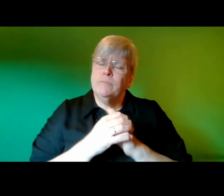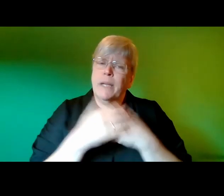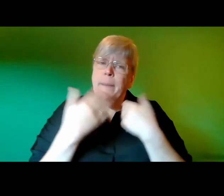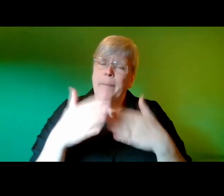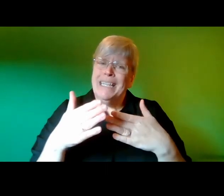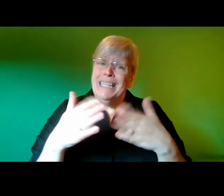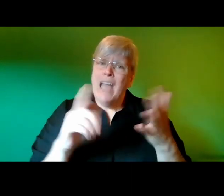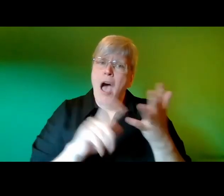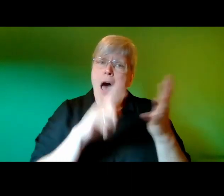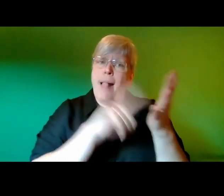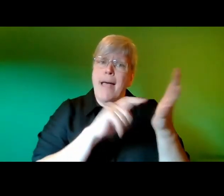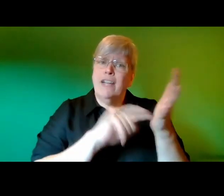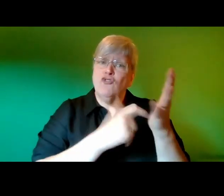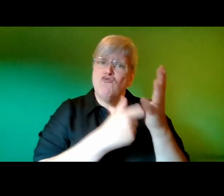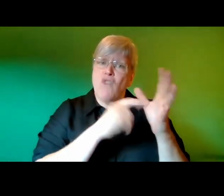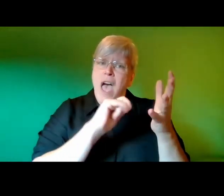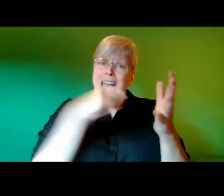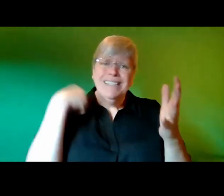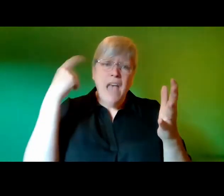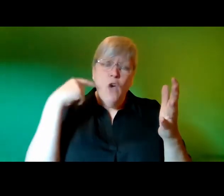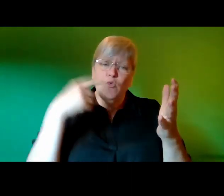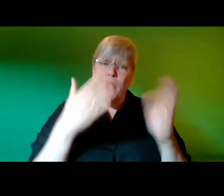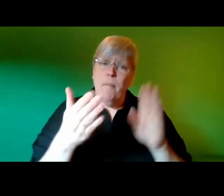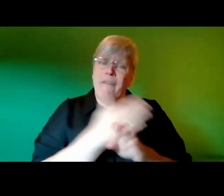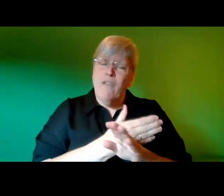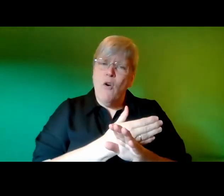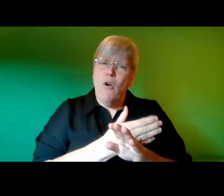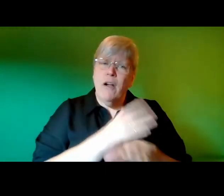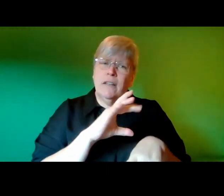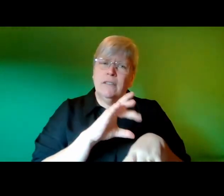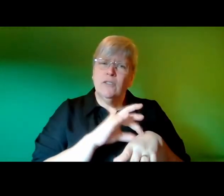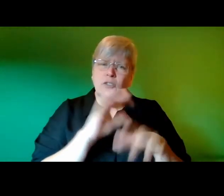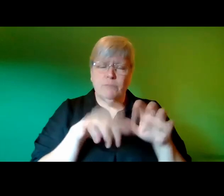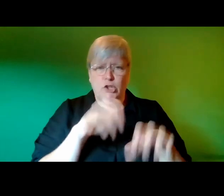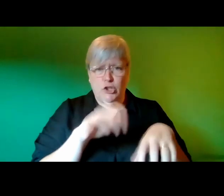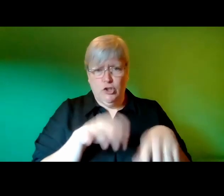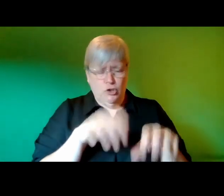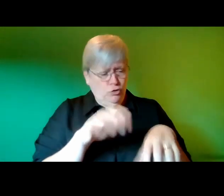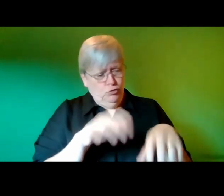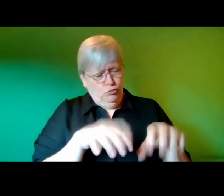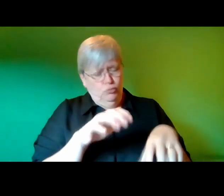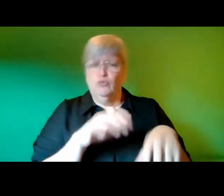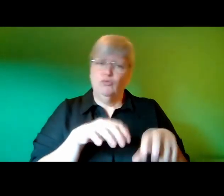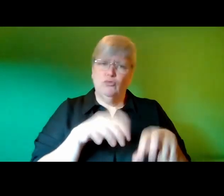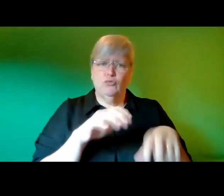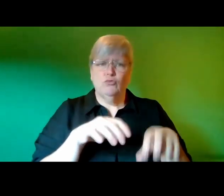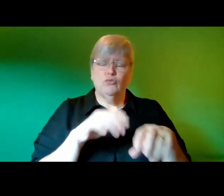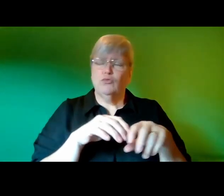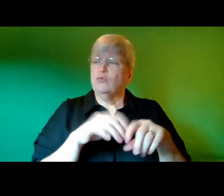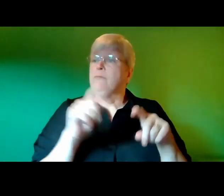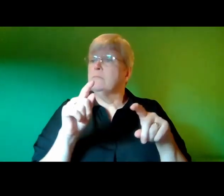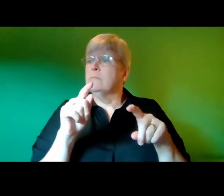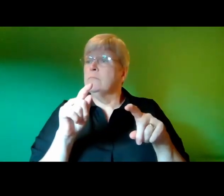had an ultrasound before the top the doctor types vigorously on the keyboard in front of her giving a subtle background